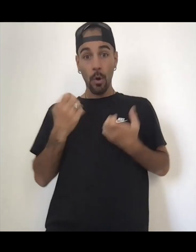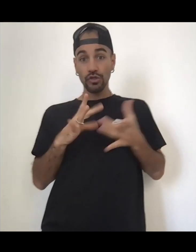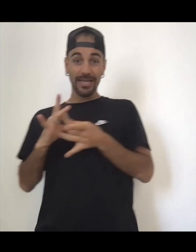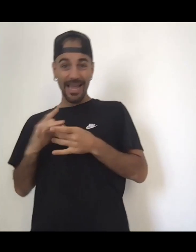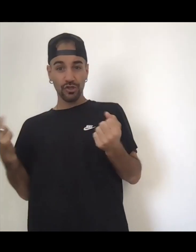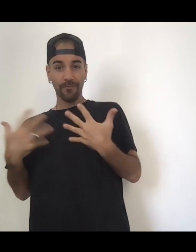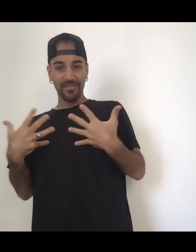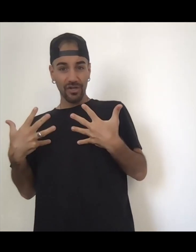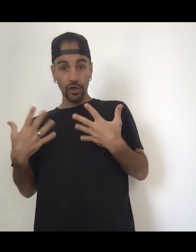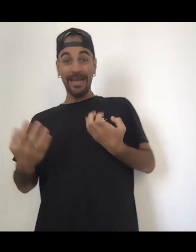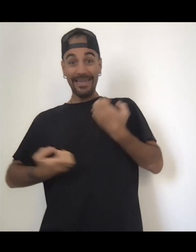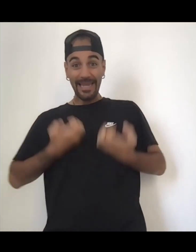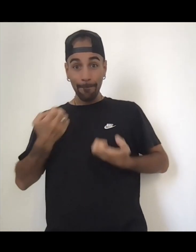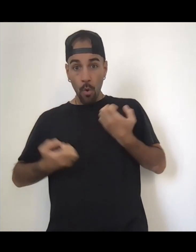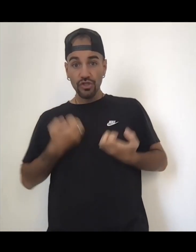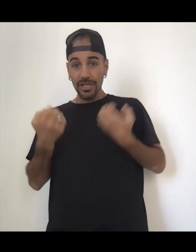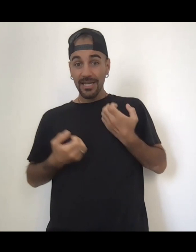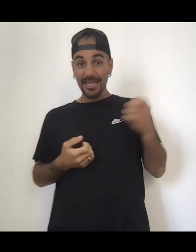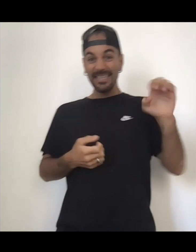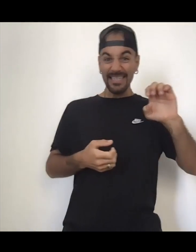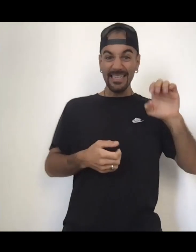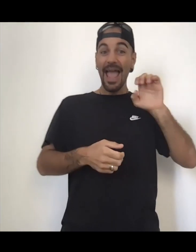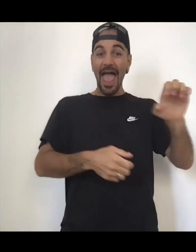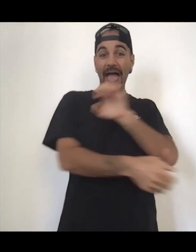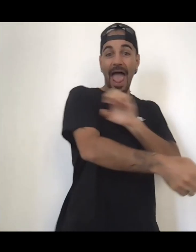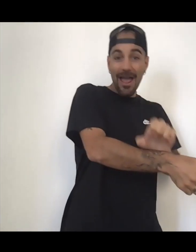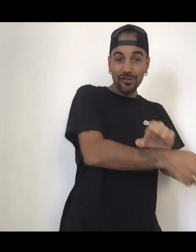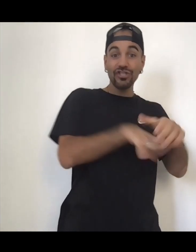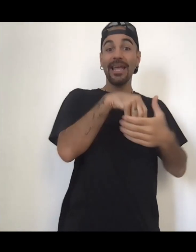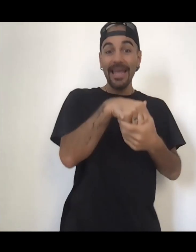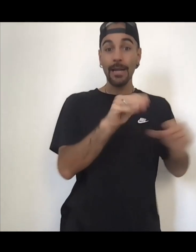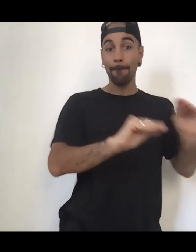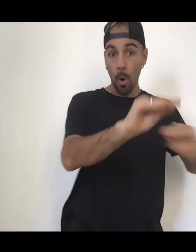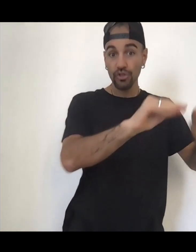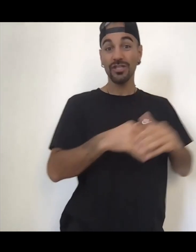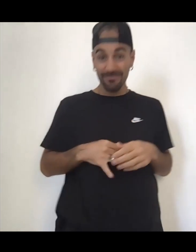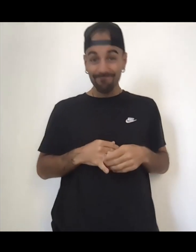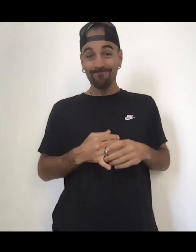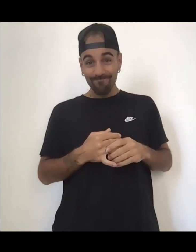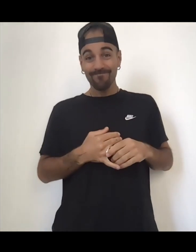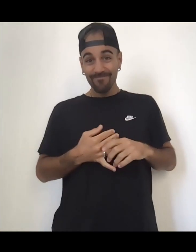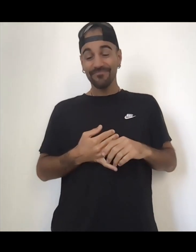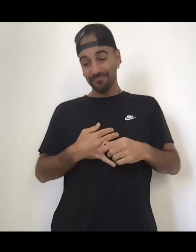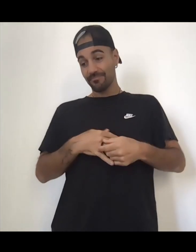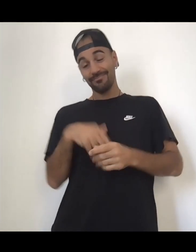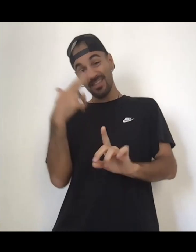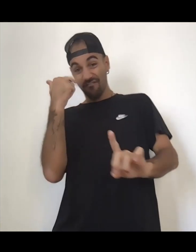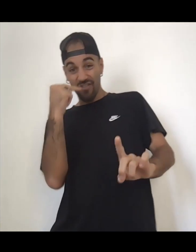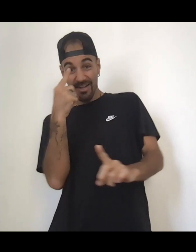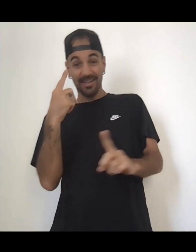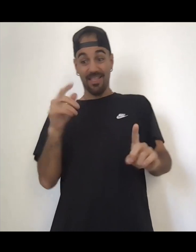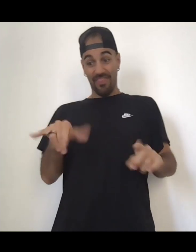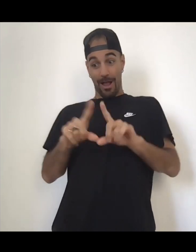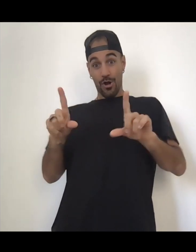of fear, for example. I don't know if this will work out. I'm scared. I laughed so hard when this card fell out because today I'm talking about